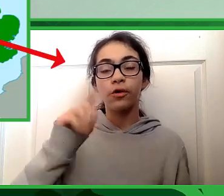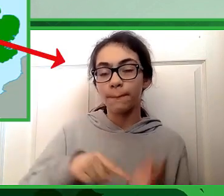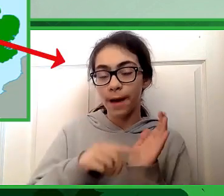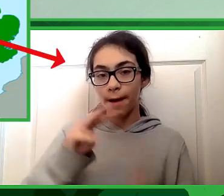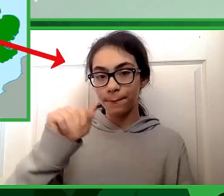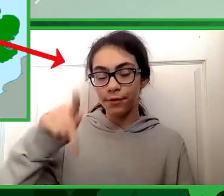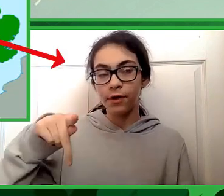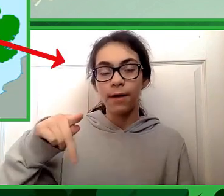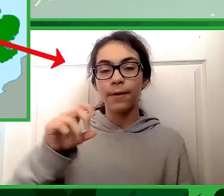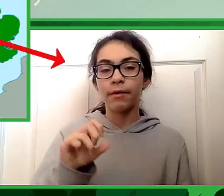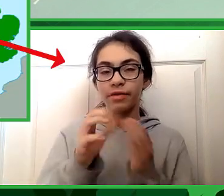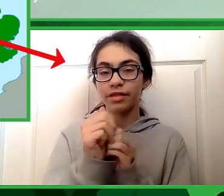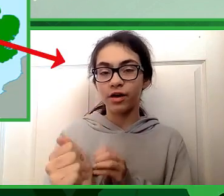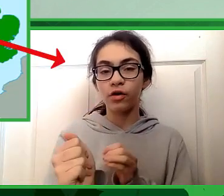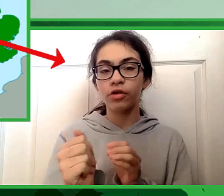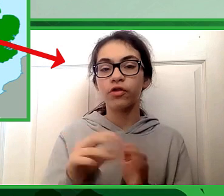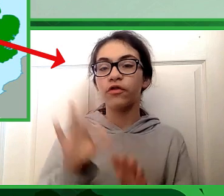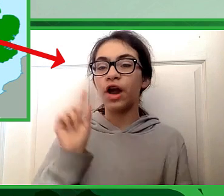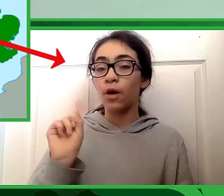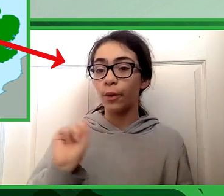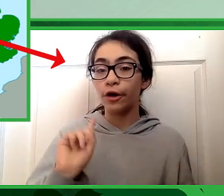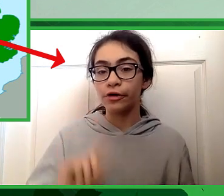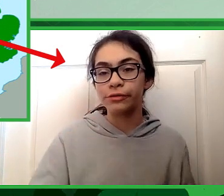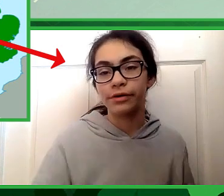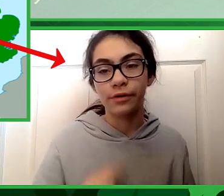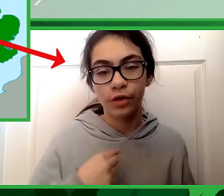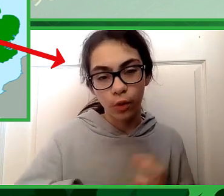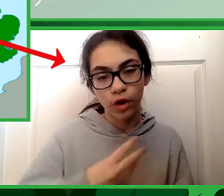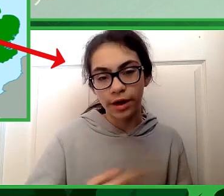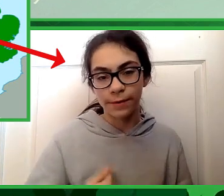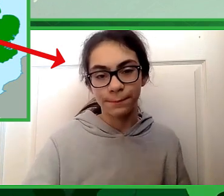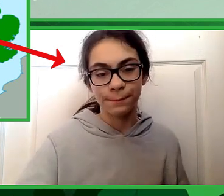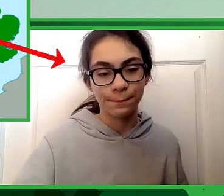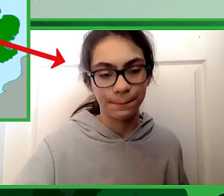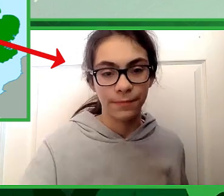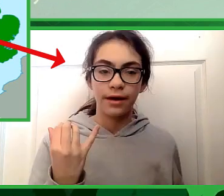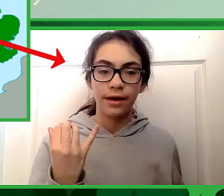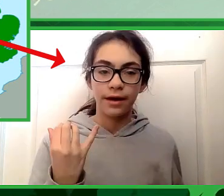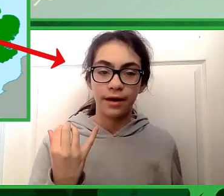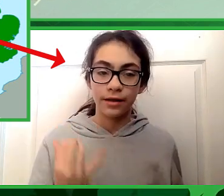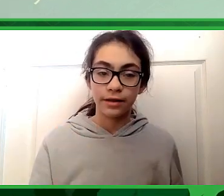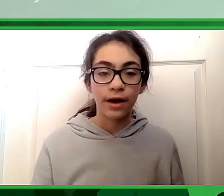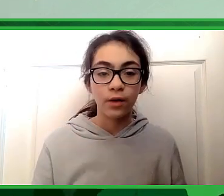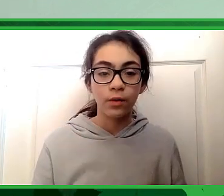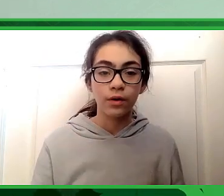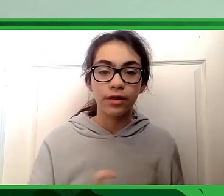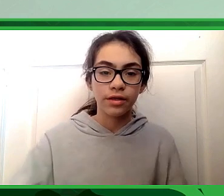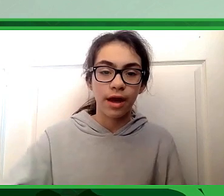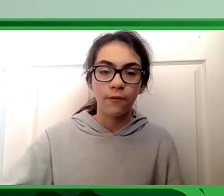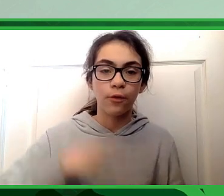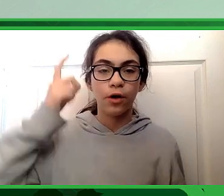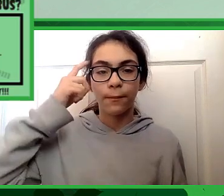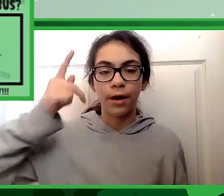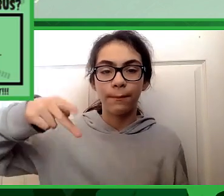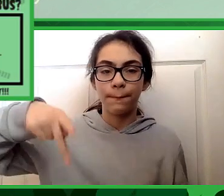Try to use your map, map skills to figure out where in the world I am. And now it's